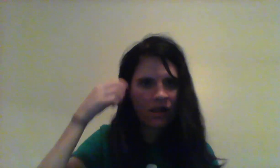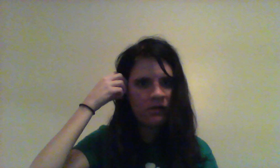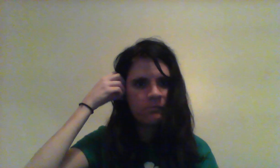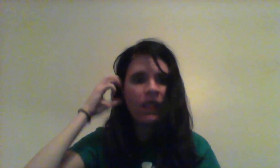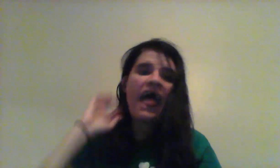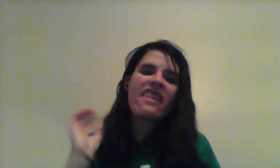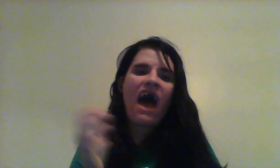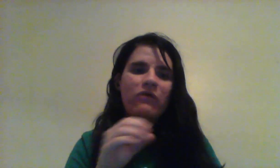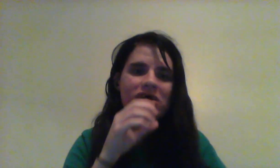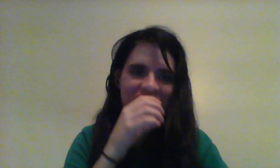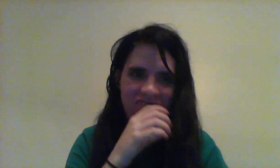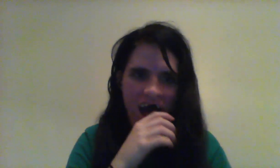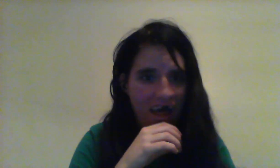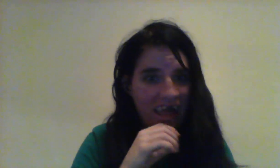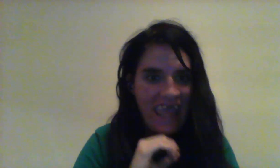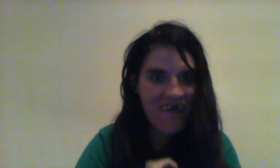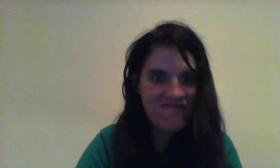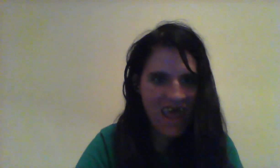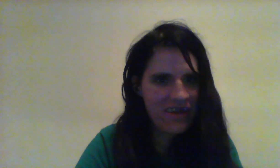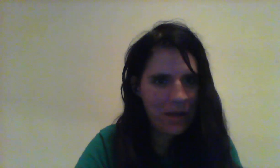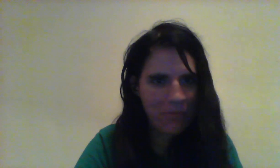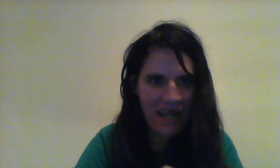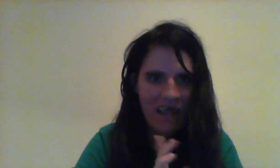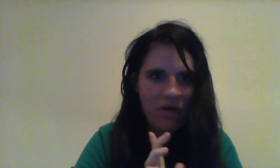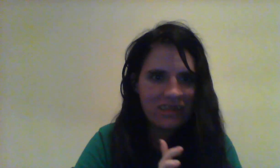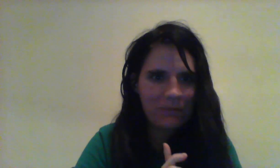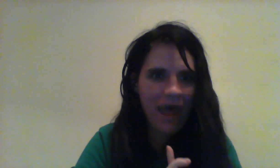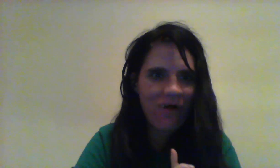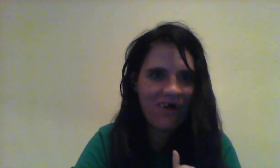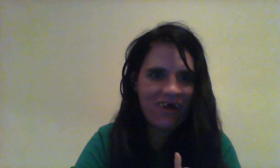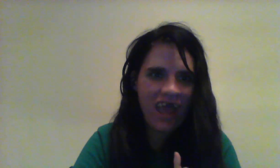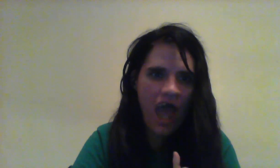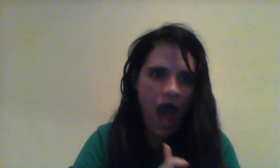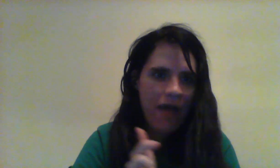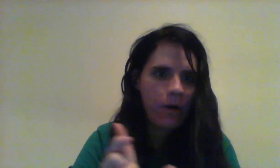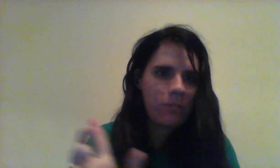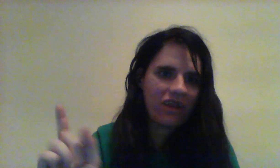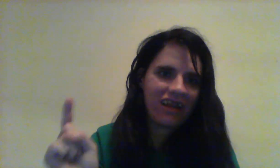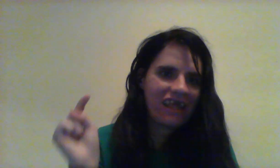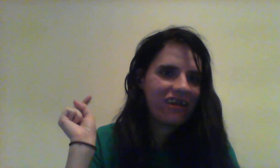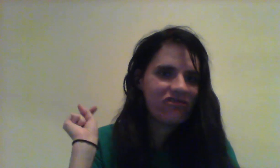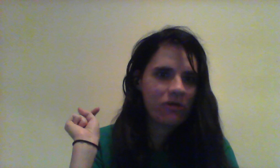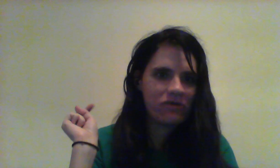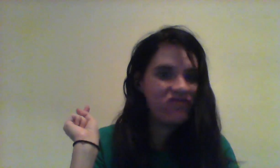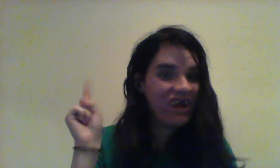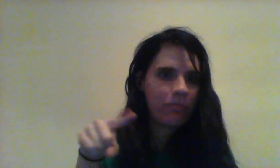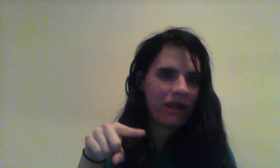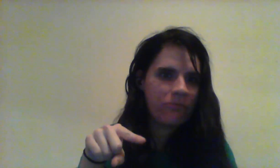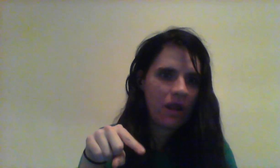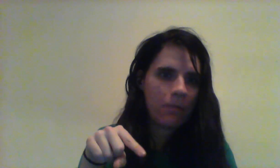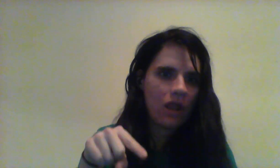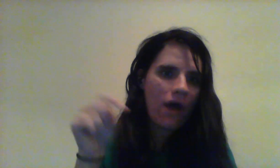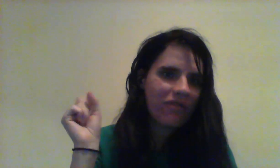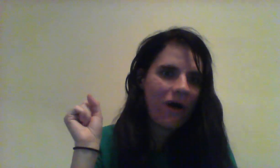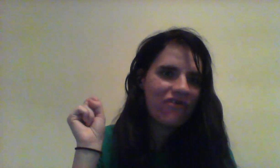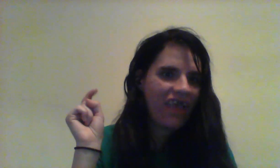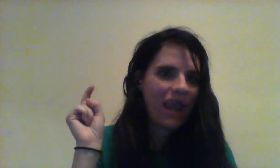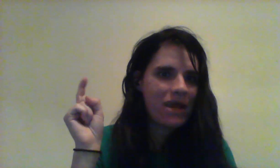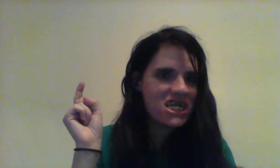That was, again, Phantom by NateWantsTheBattle I will put the link in the description for his video below, as well as the animation